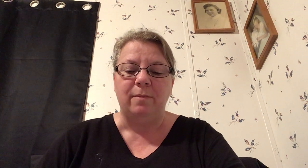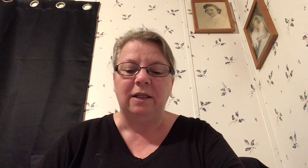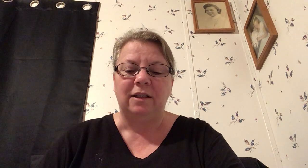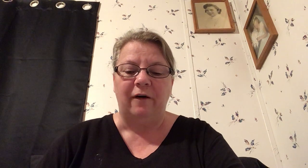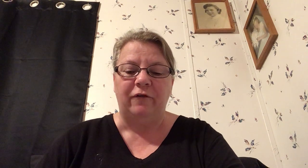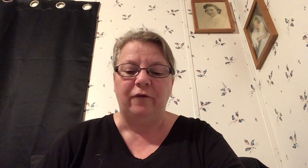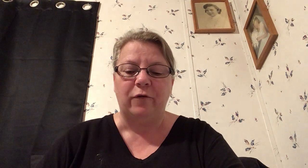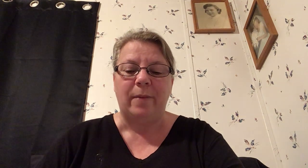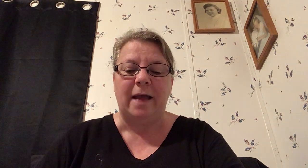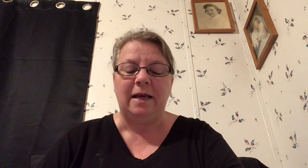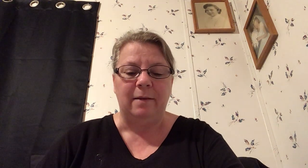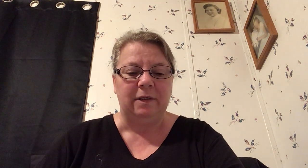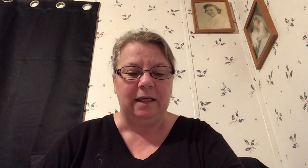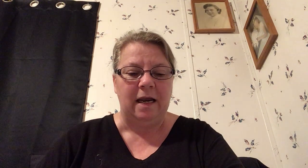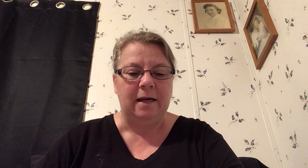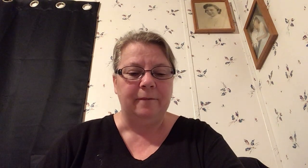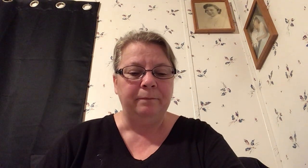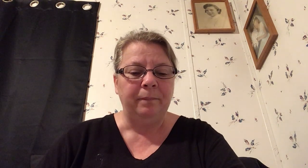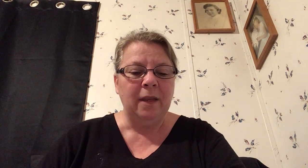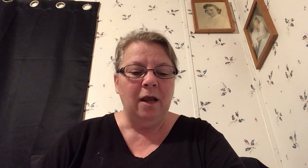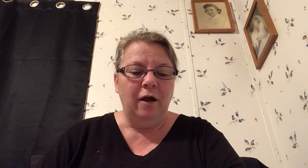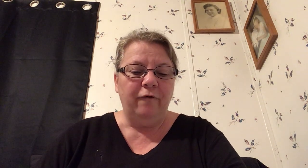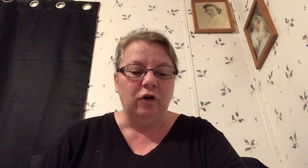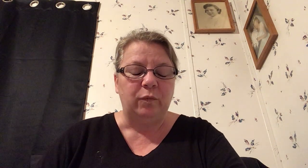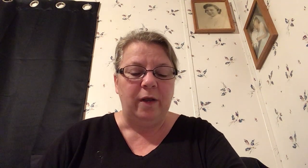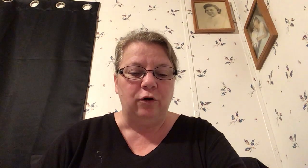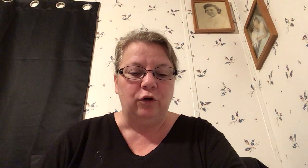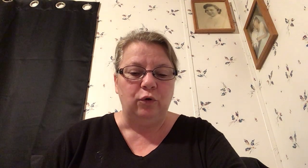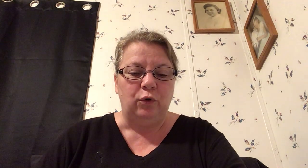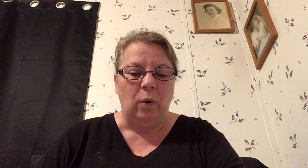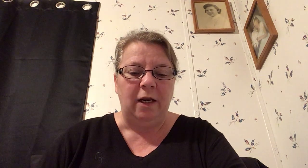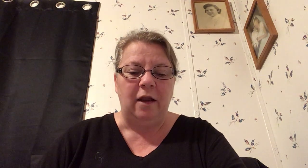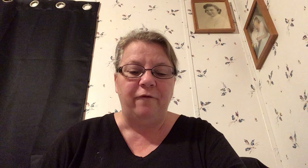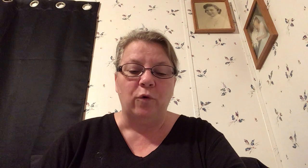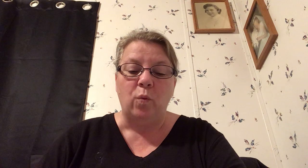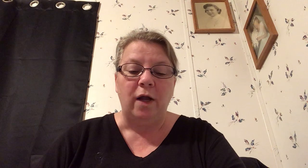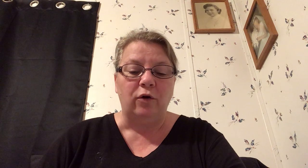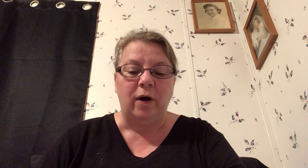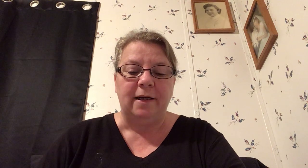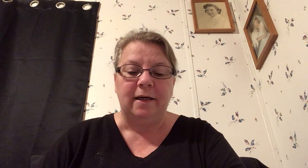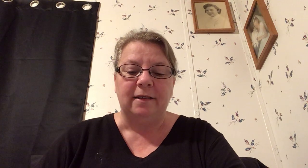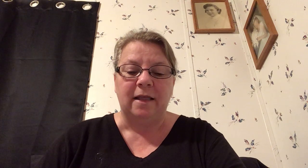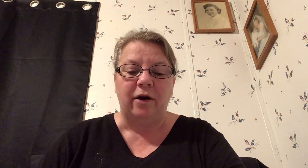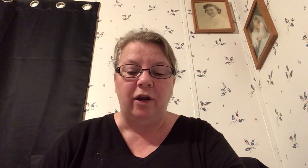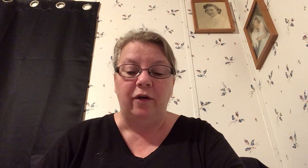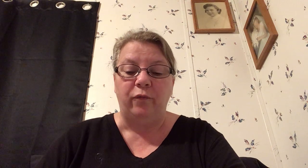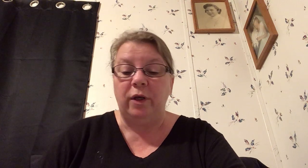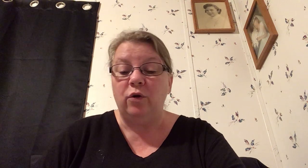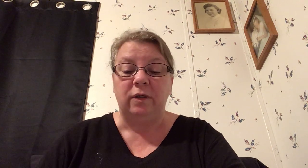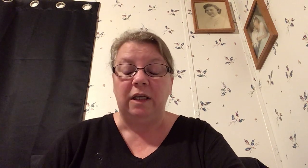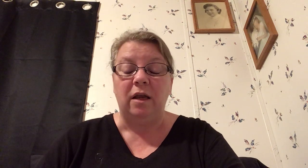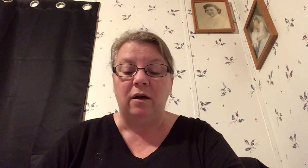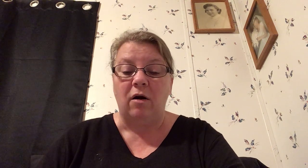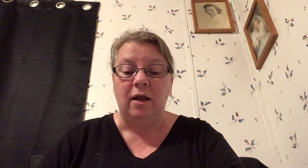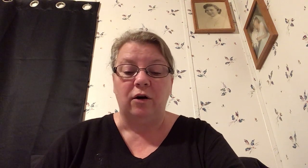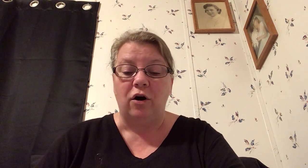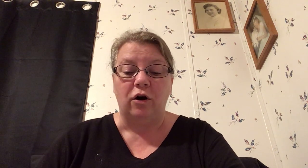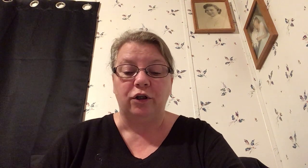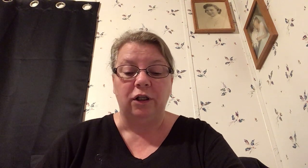must suffer for my name sake 1 Peter 2 20 for what credit is there if when you sin and are harshly